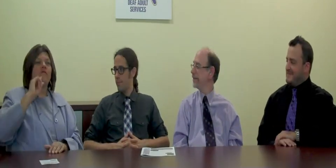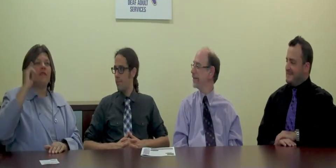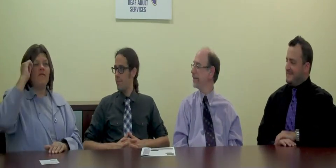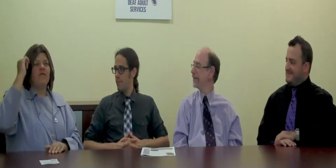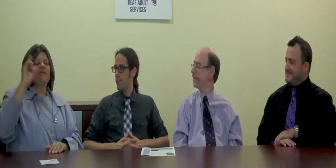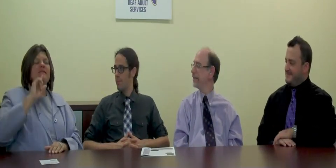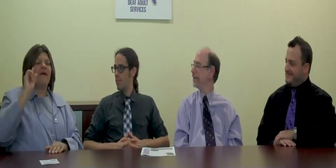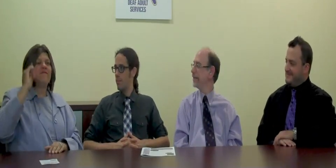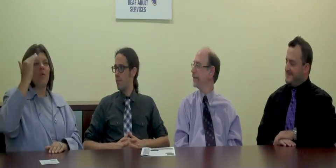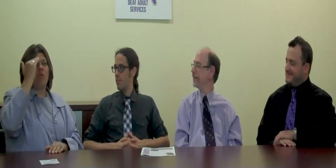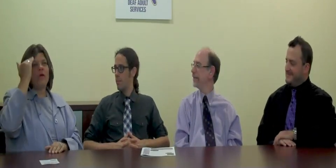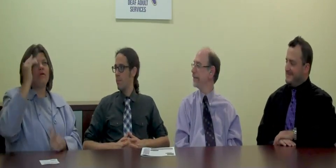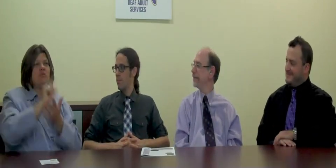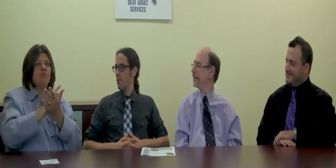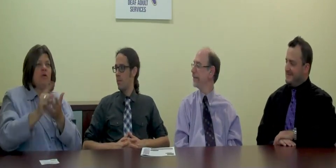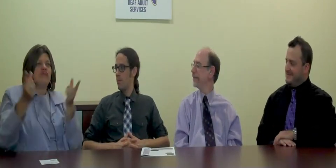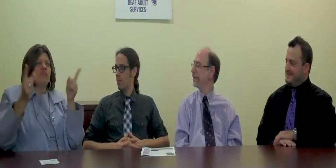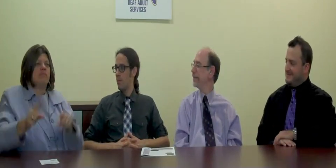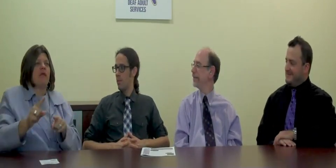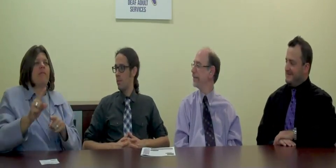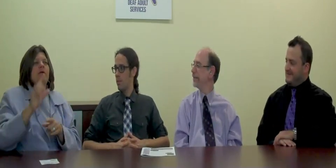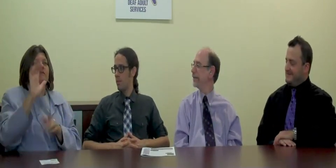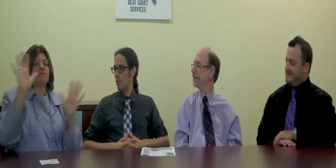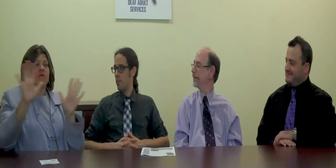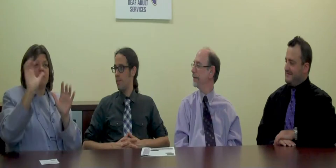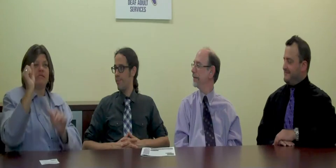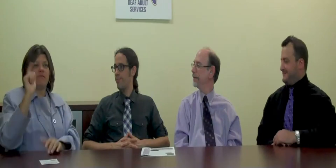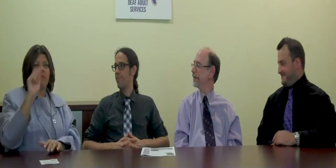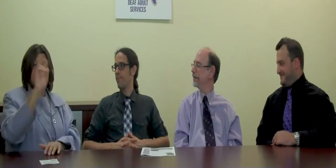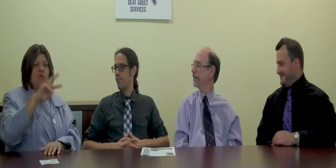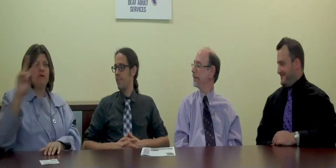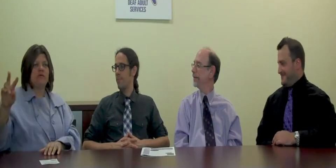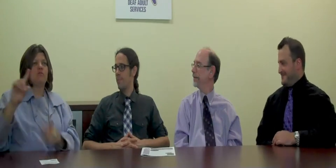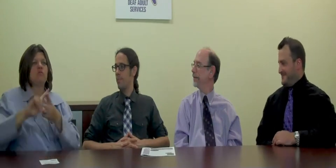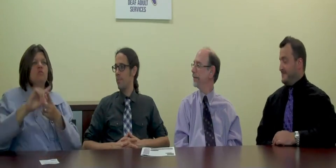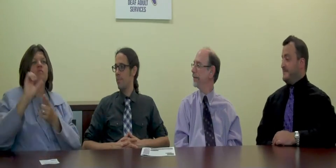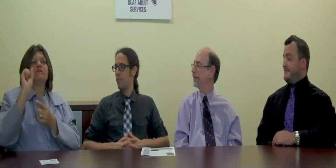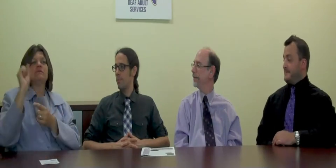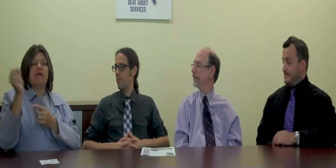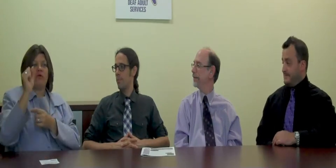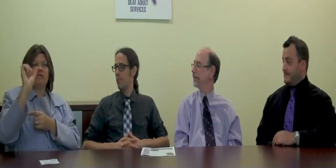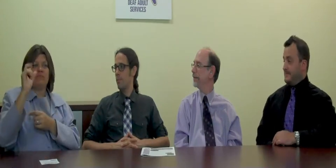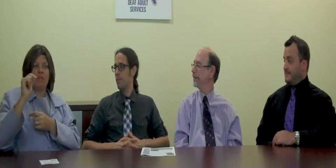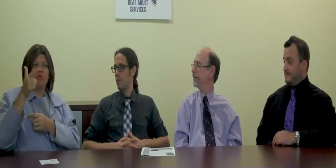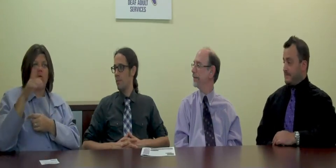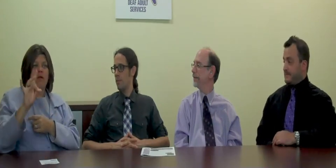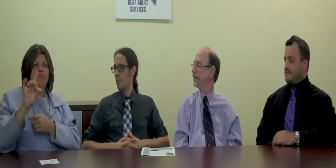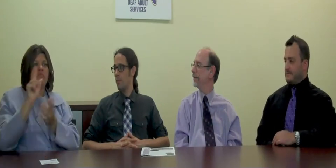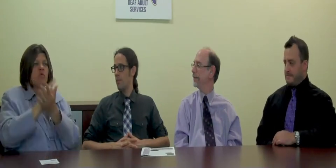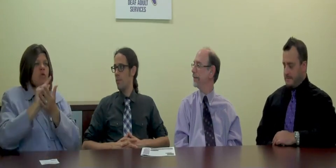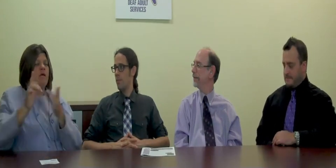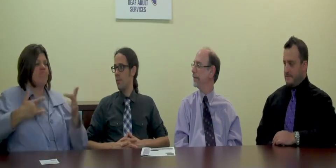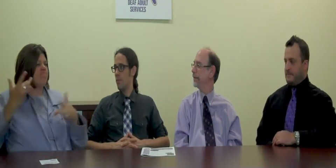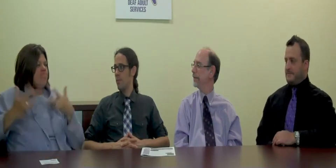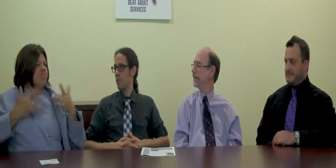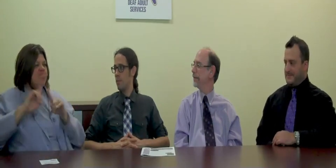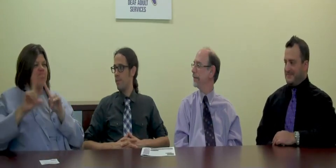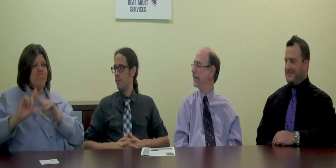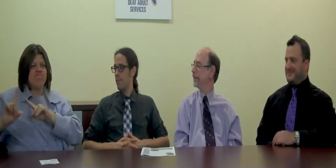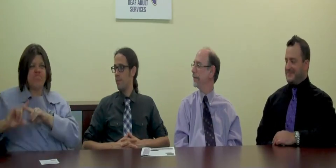Buffalo Deaf Awareness Week, BDOT 2013, will take place from Sunday, September 22nd through Saturday, September 28th.